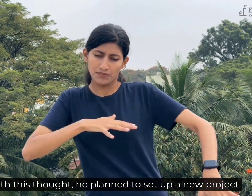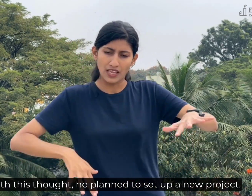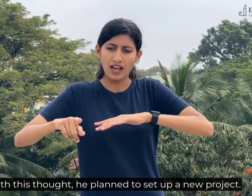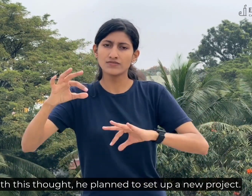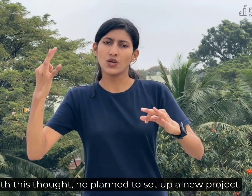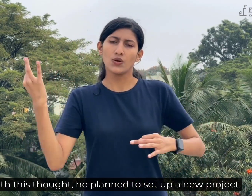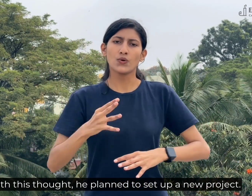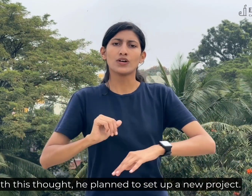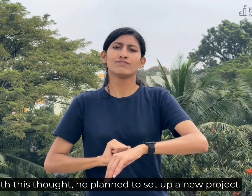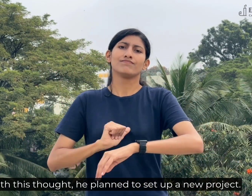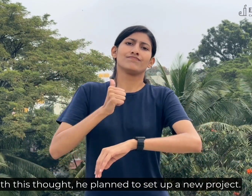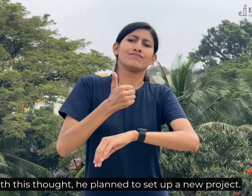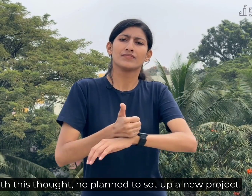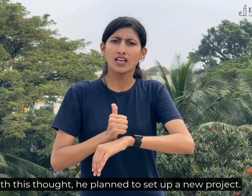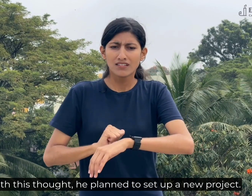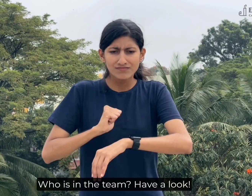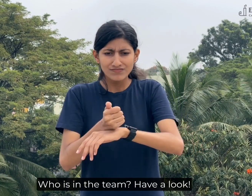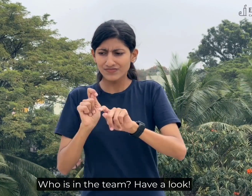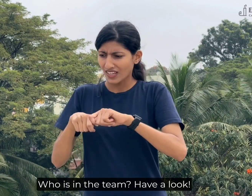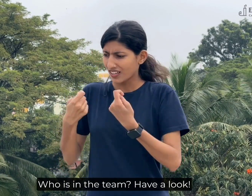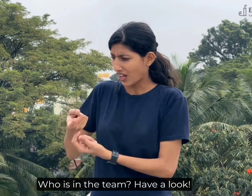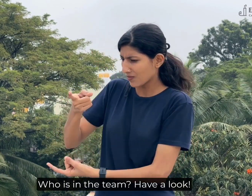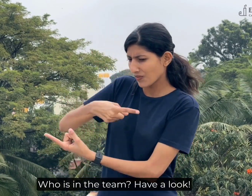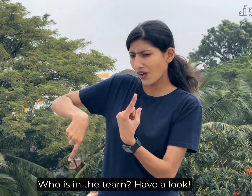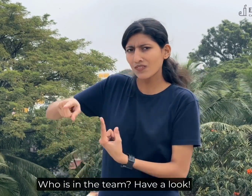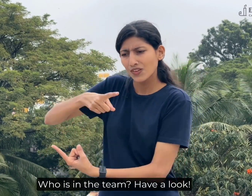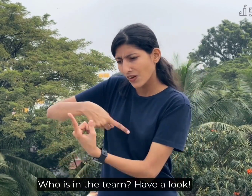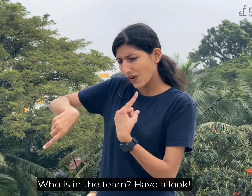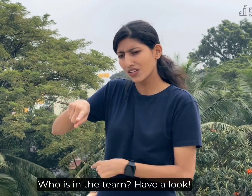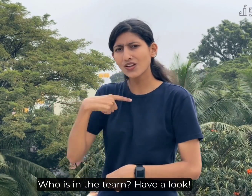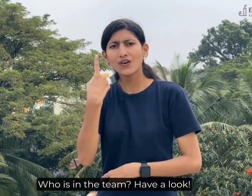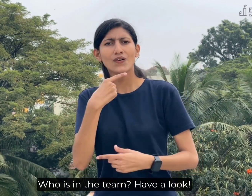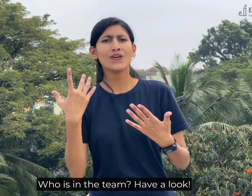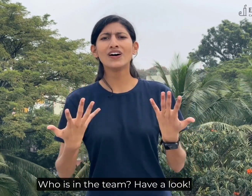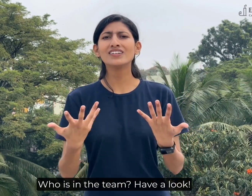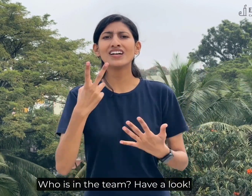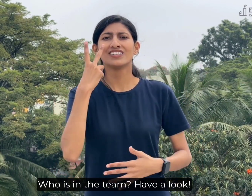thought he planned to set up a new project. Who is in the team? Have a look.